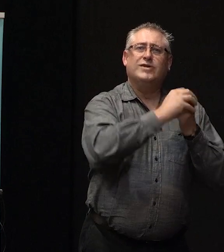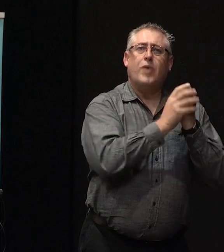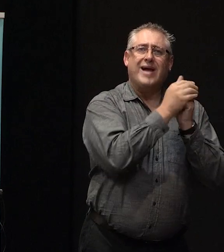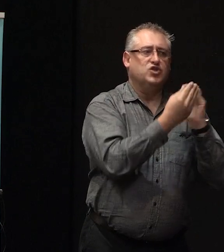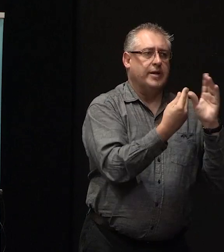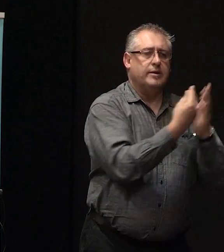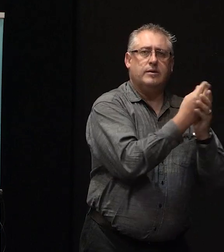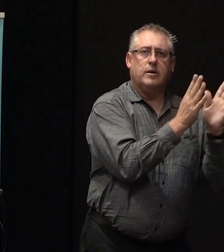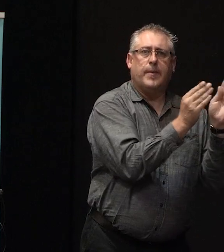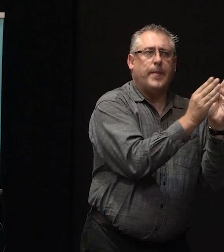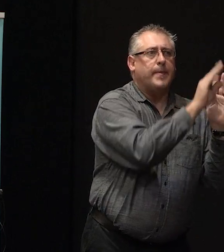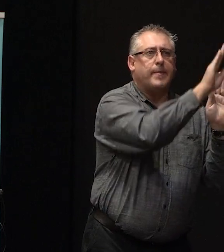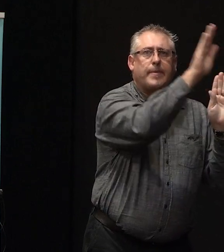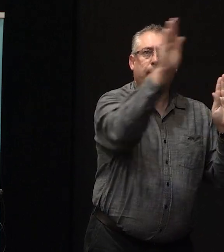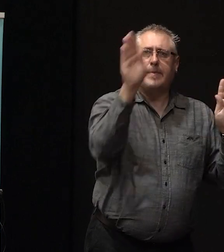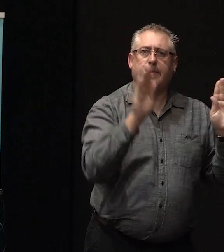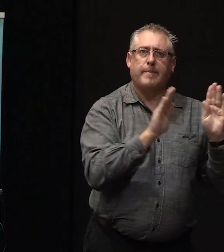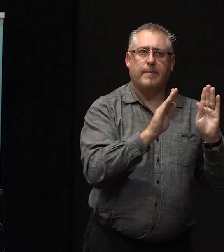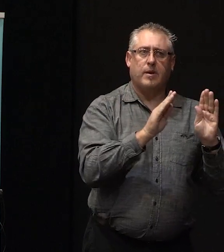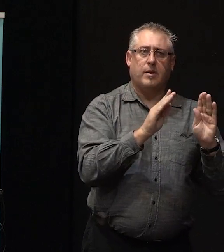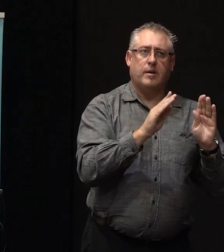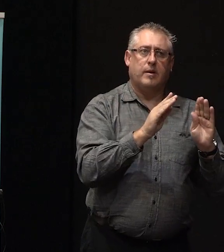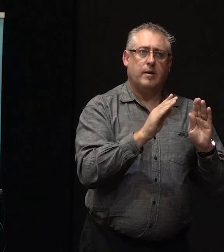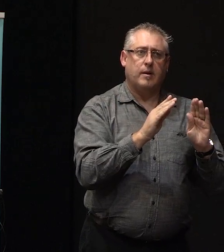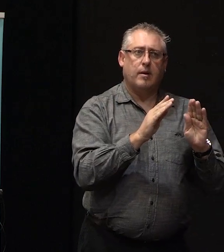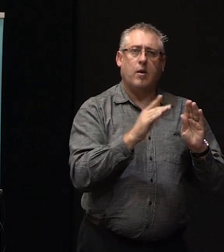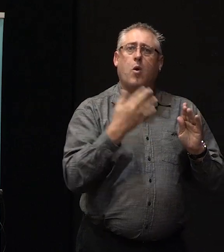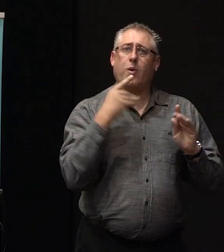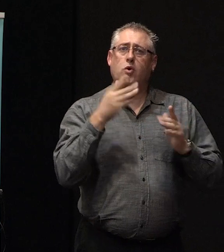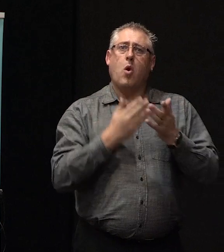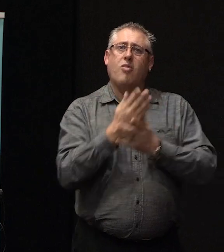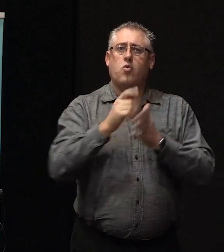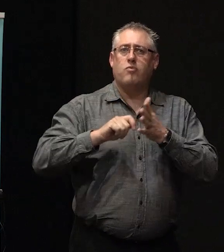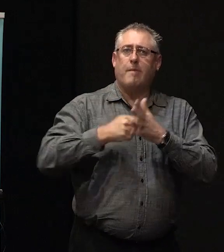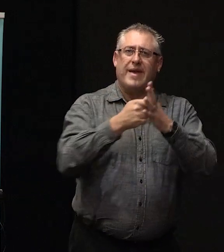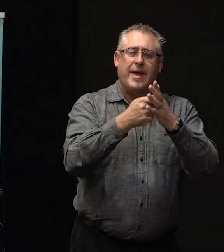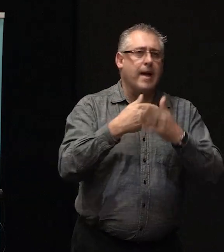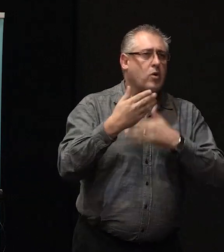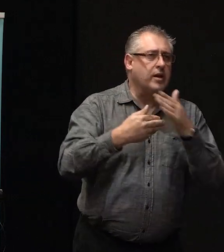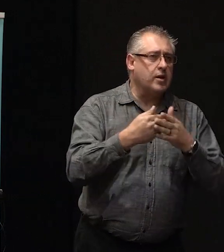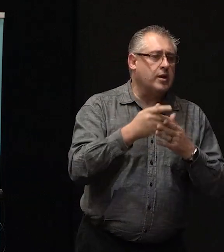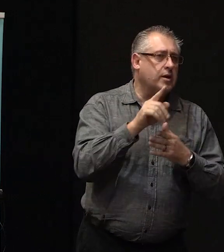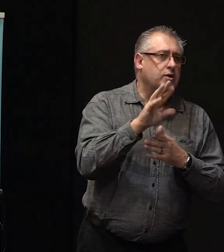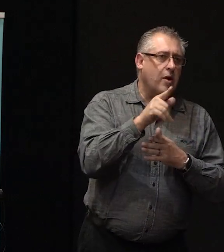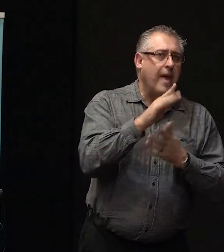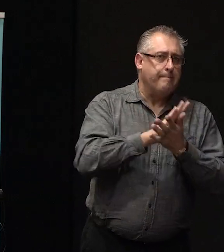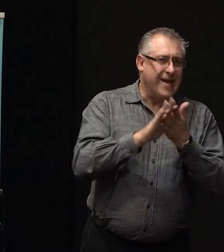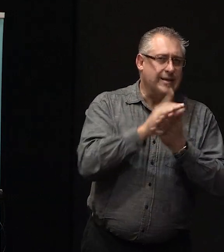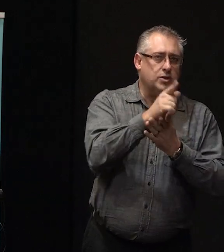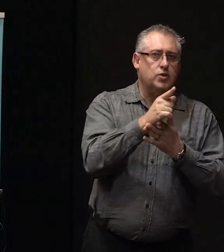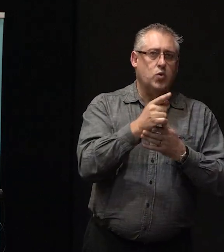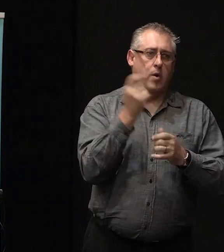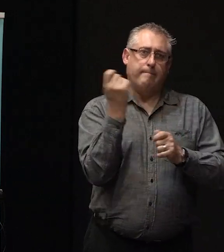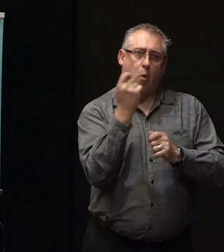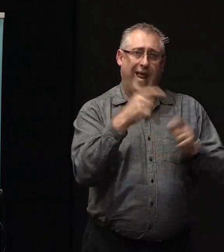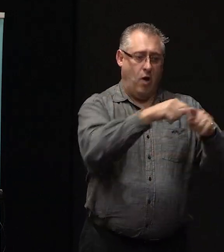obviously the rebuild, because that's covered by the standards, but during the repair process. So that's the case where you're rebuilding a room or